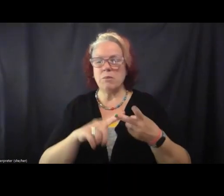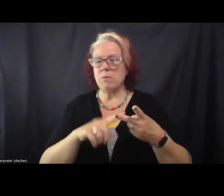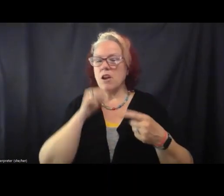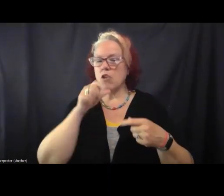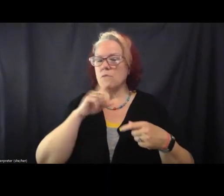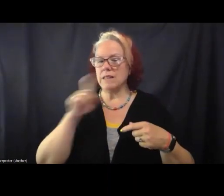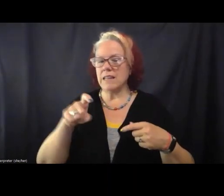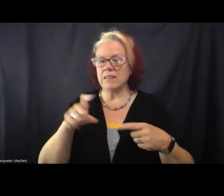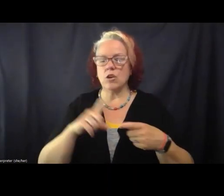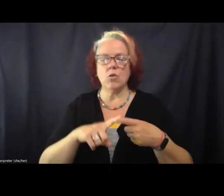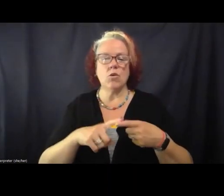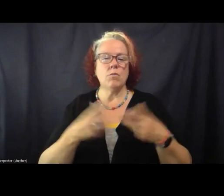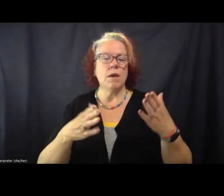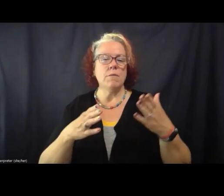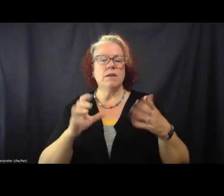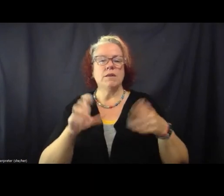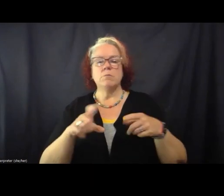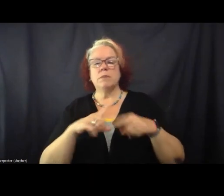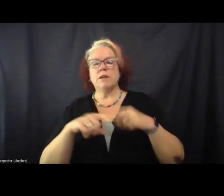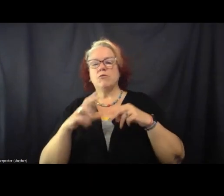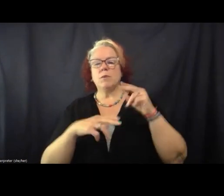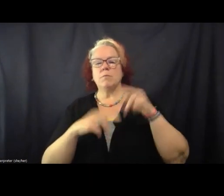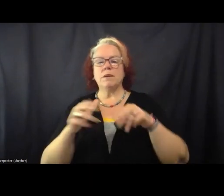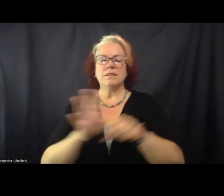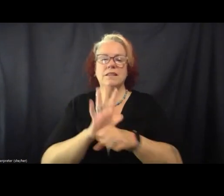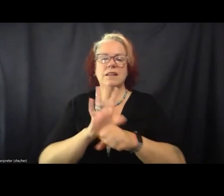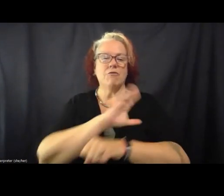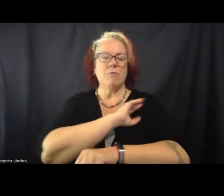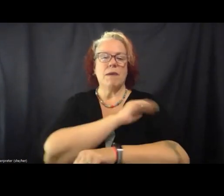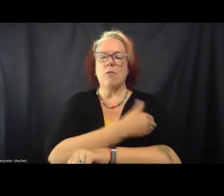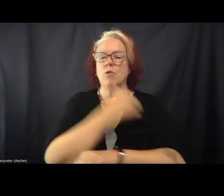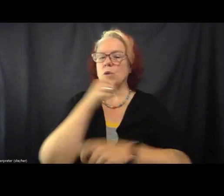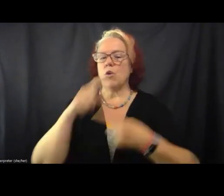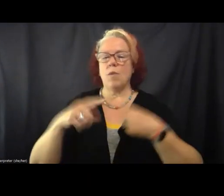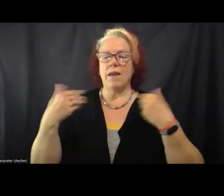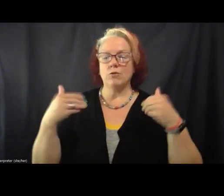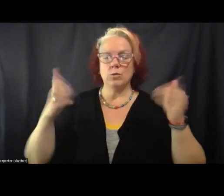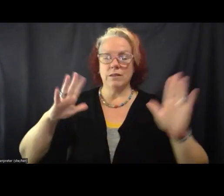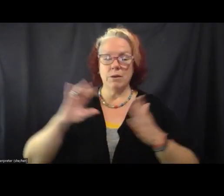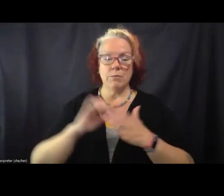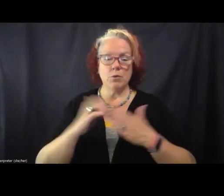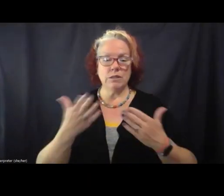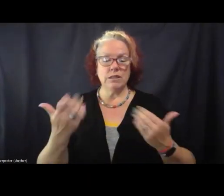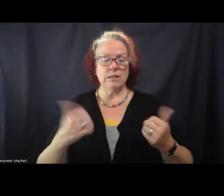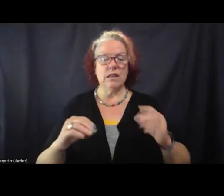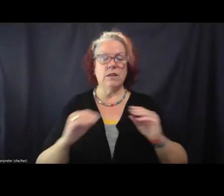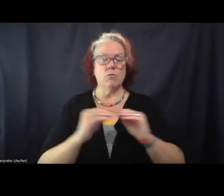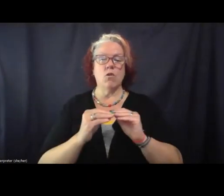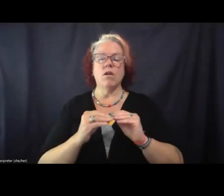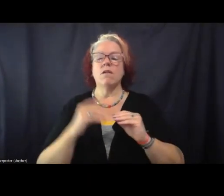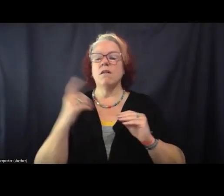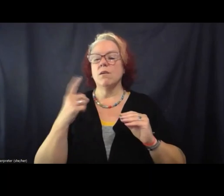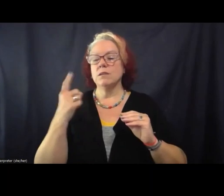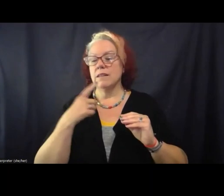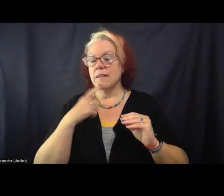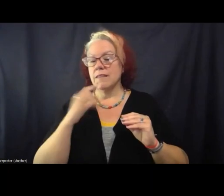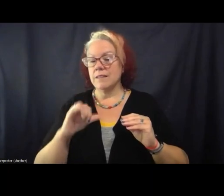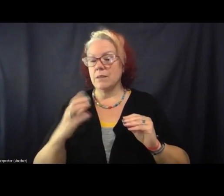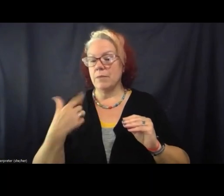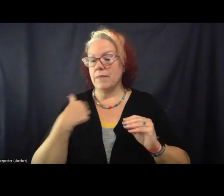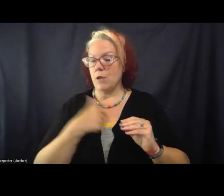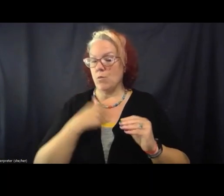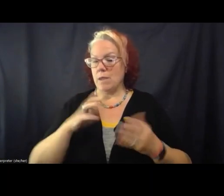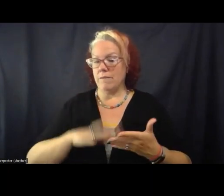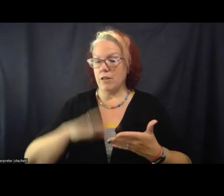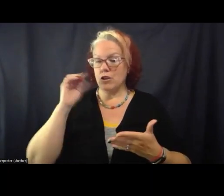But if we build enough power, then we don't have to give those things up anymore. And I would say that's something that we learned and